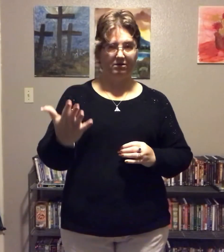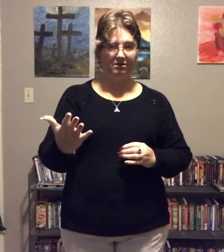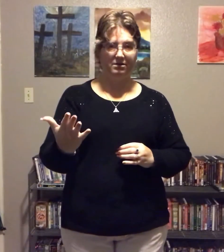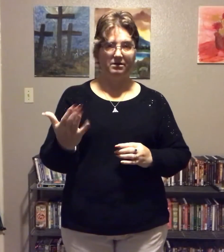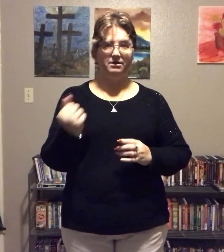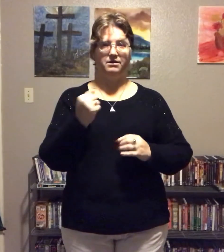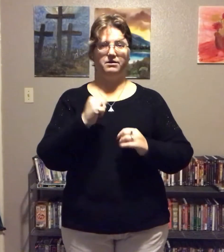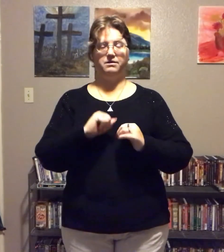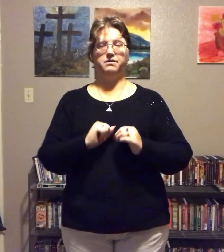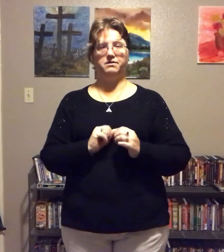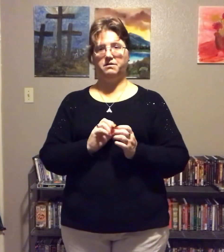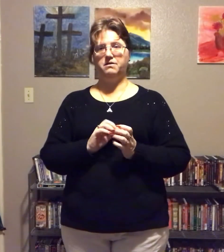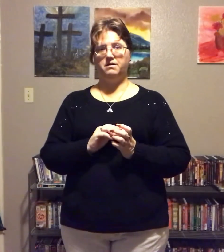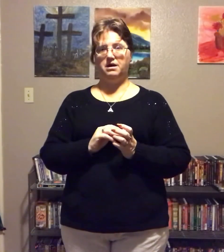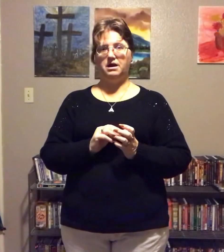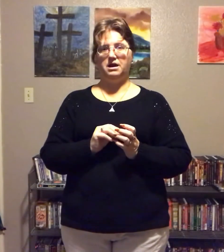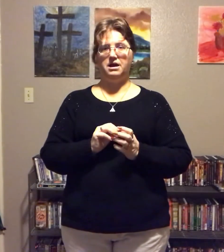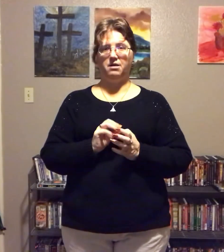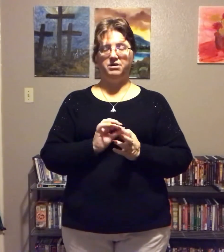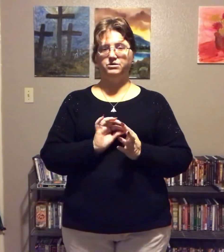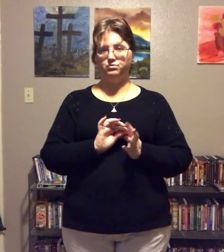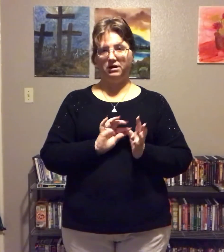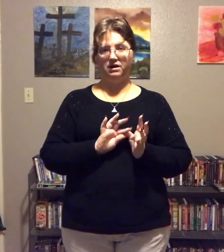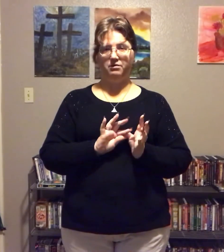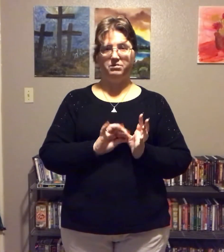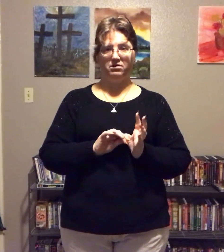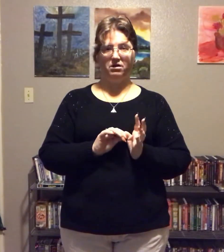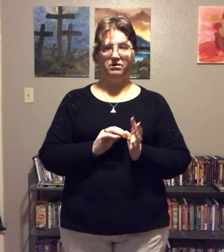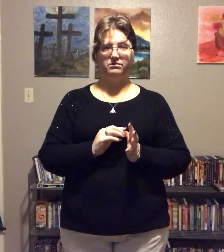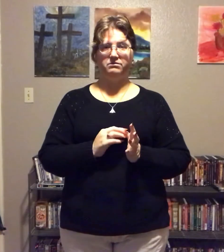how much weight had been lost.